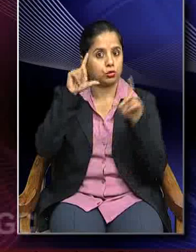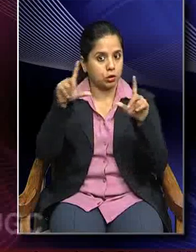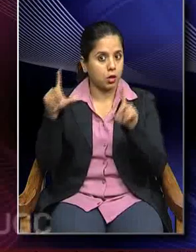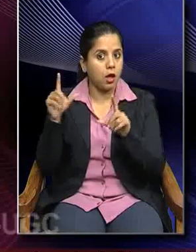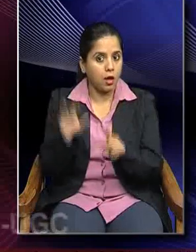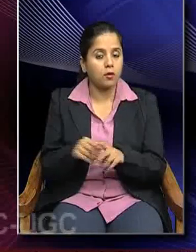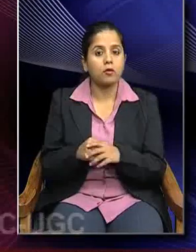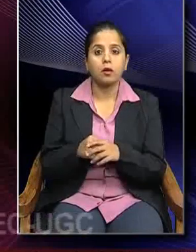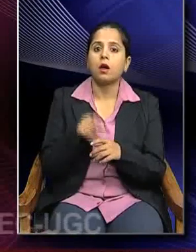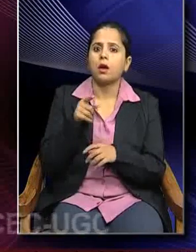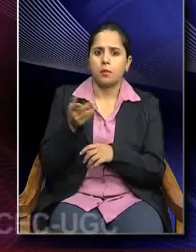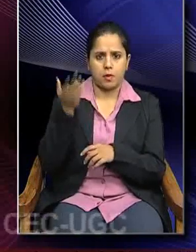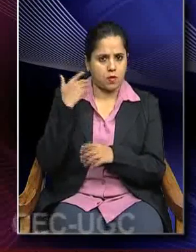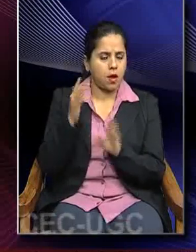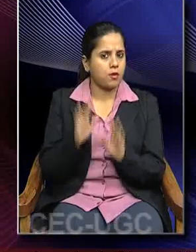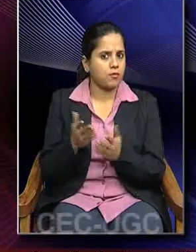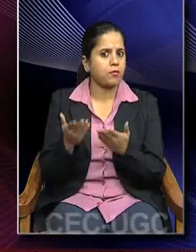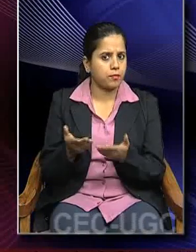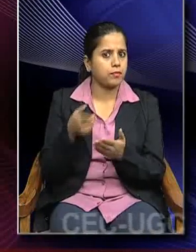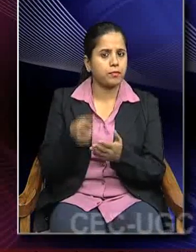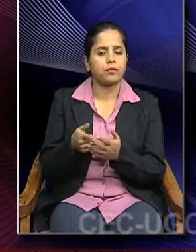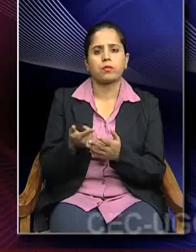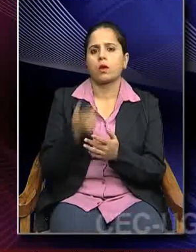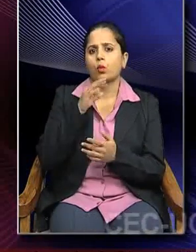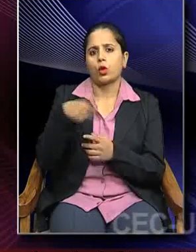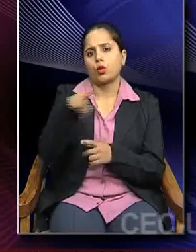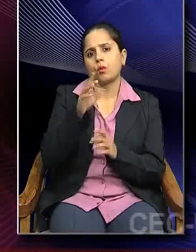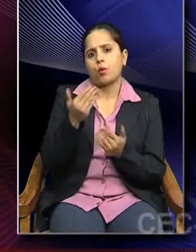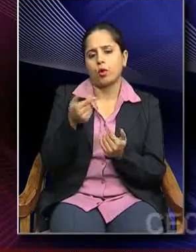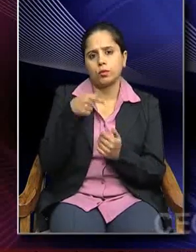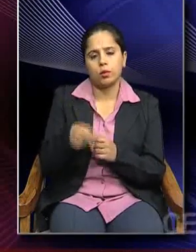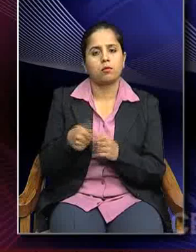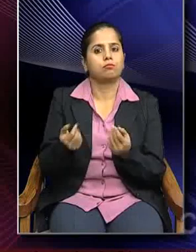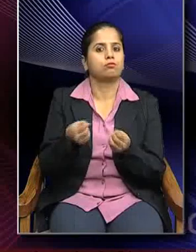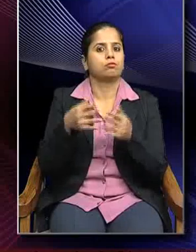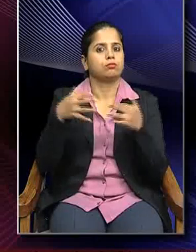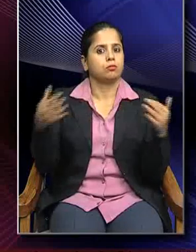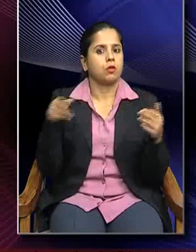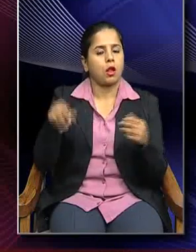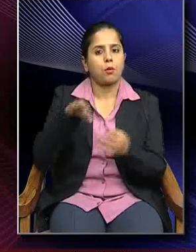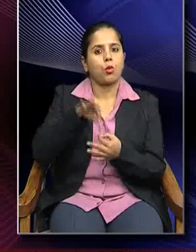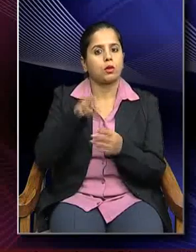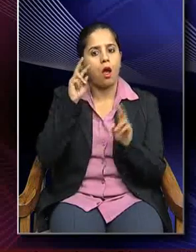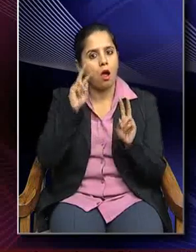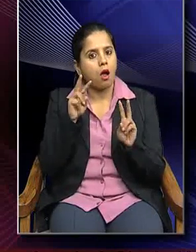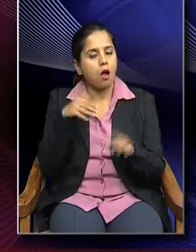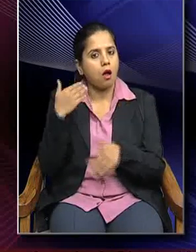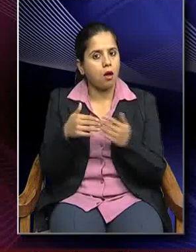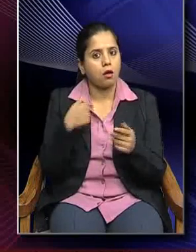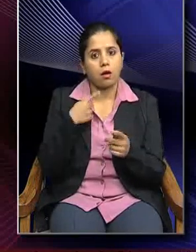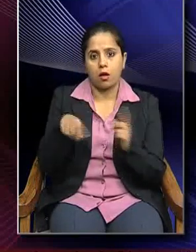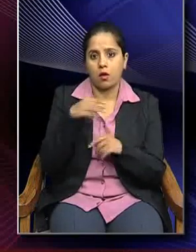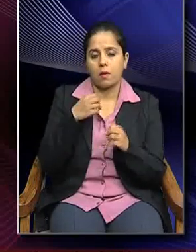it was a very flourishing Buddhist site where we have